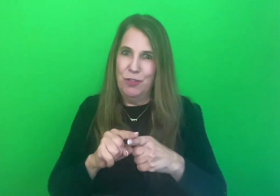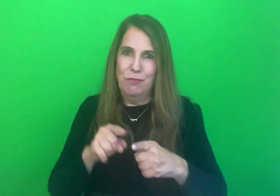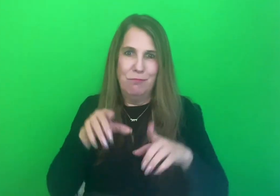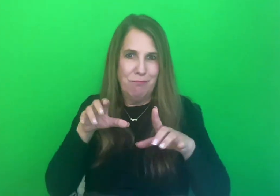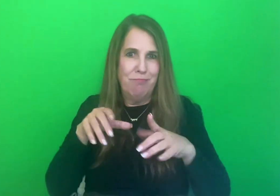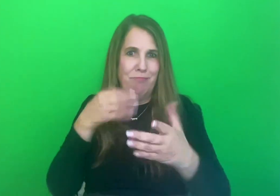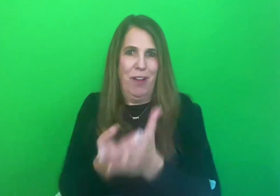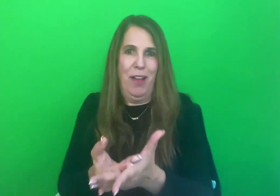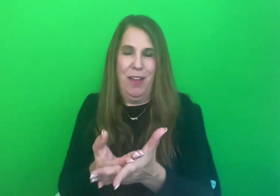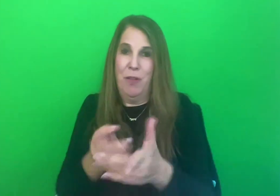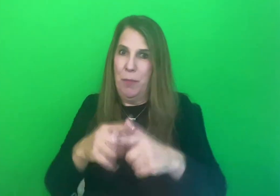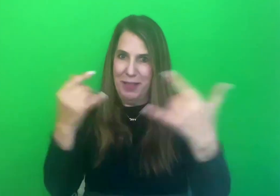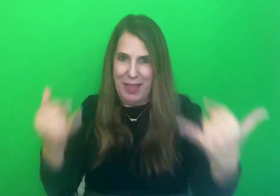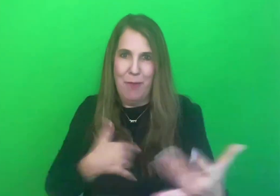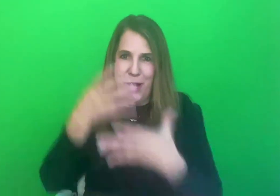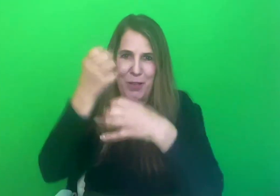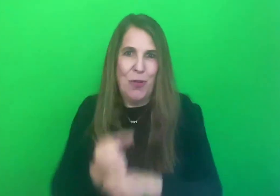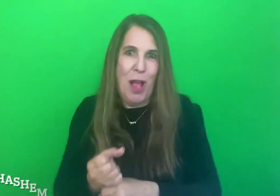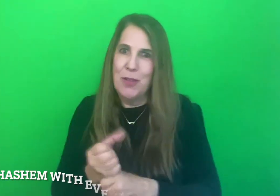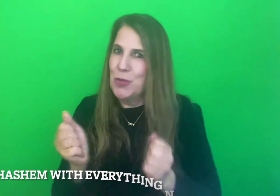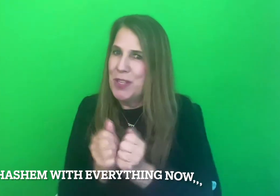have. Love, Phoebe.